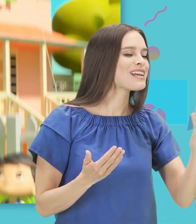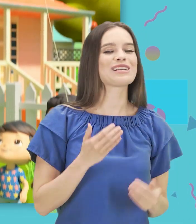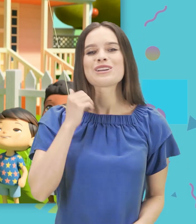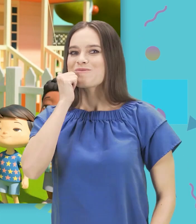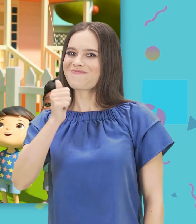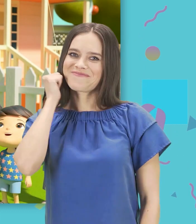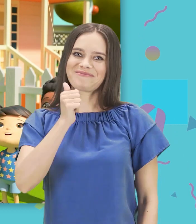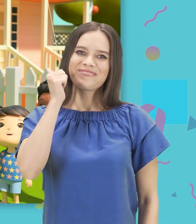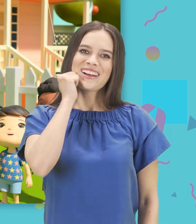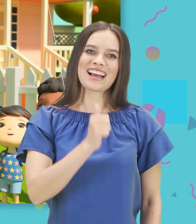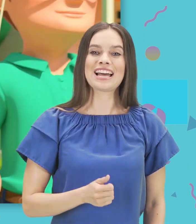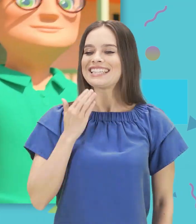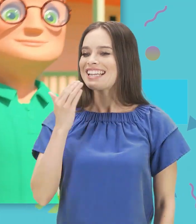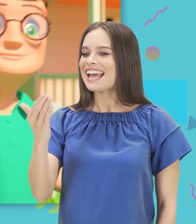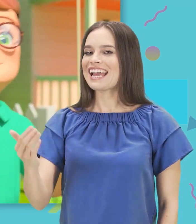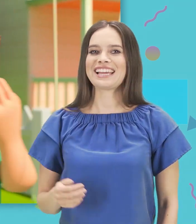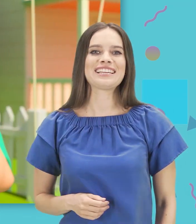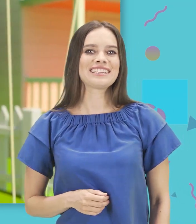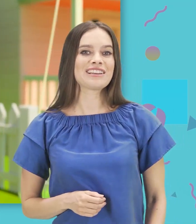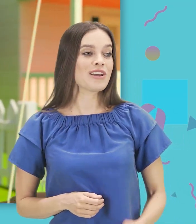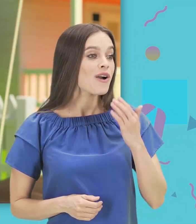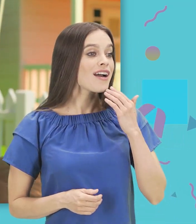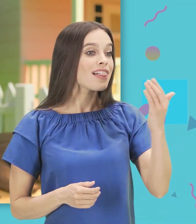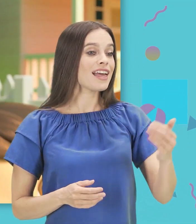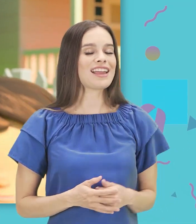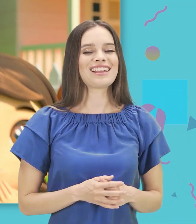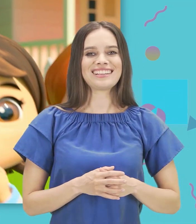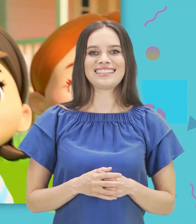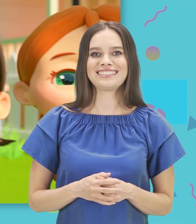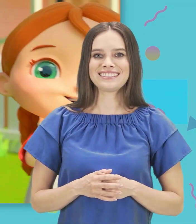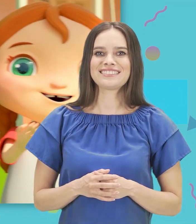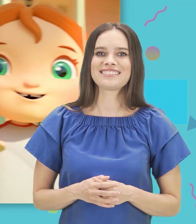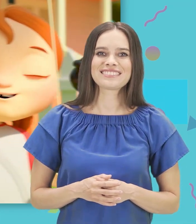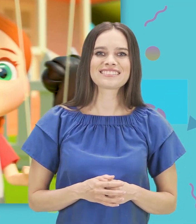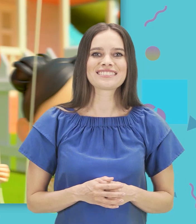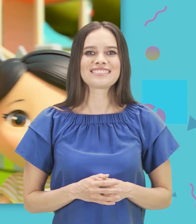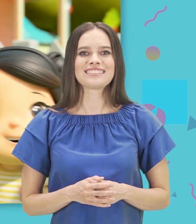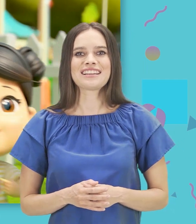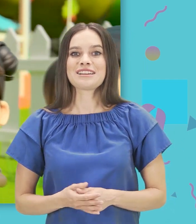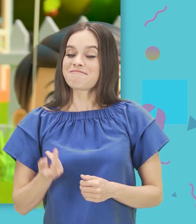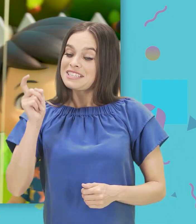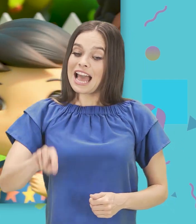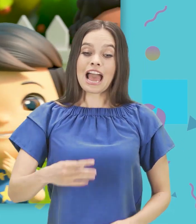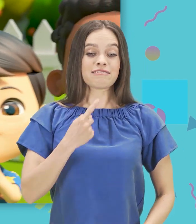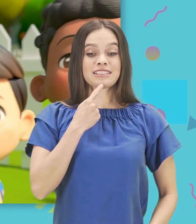day I want to thank you, thank you, I just want to